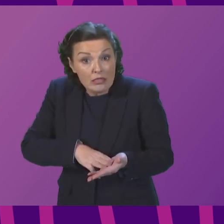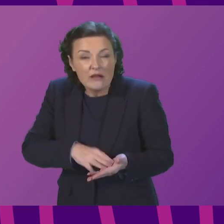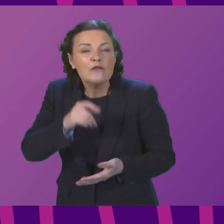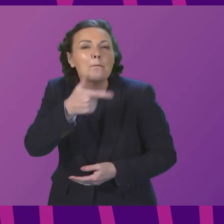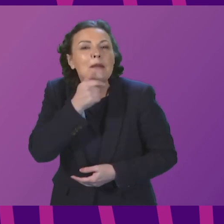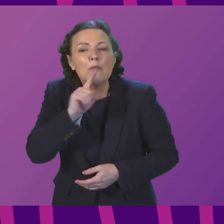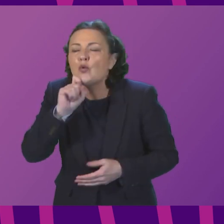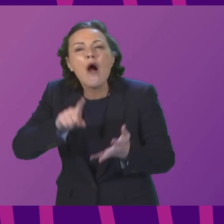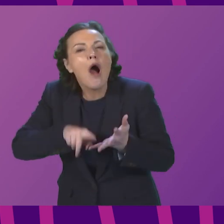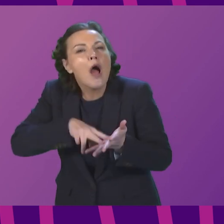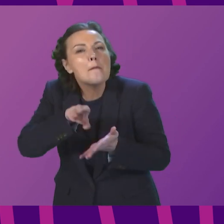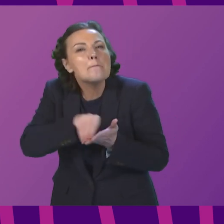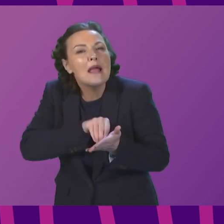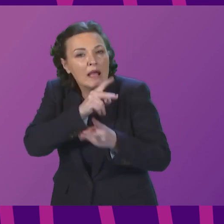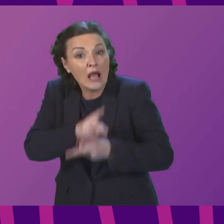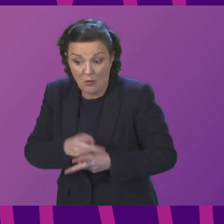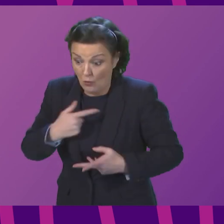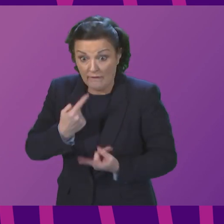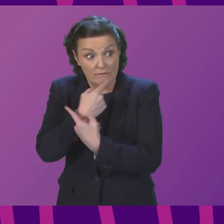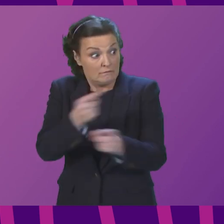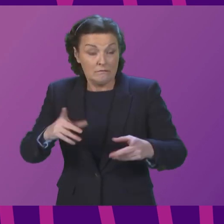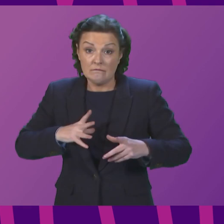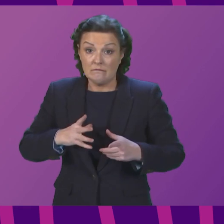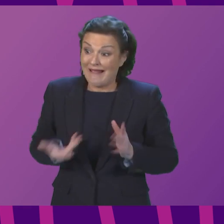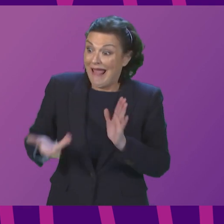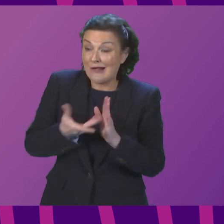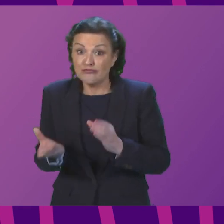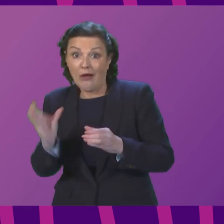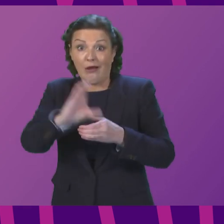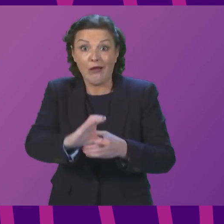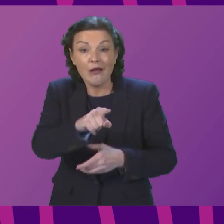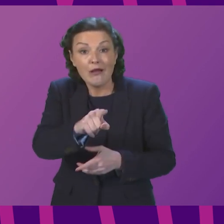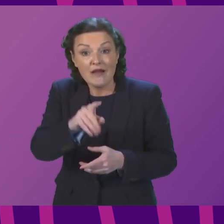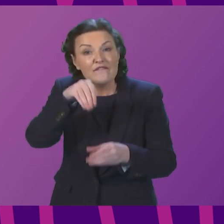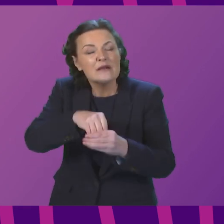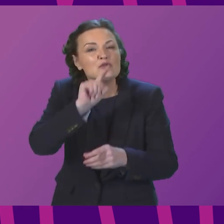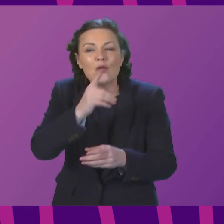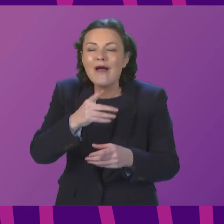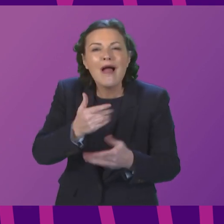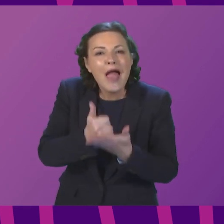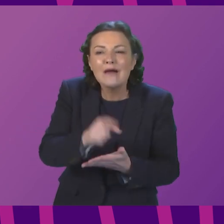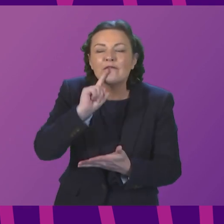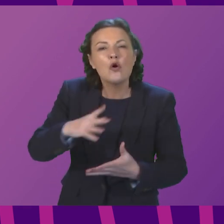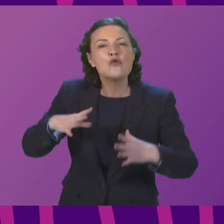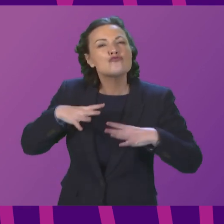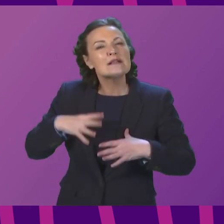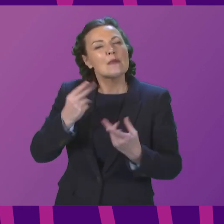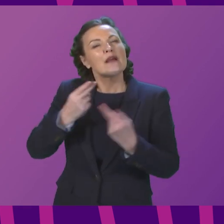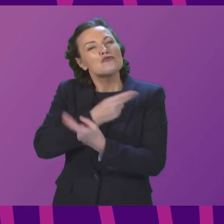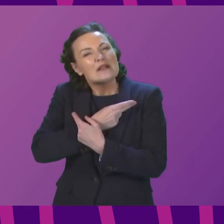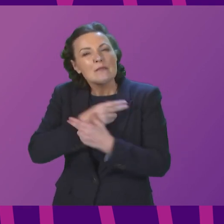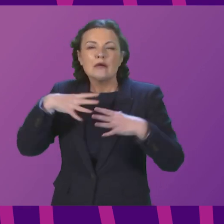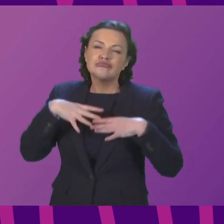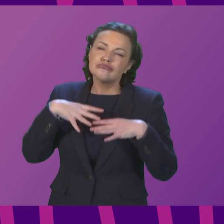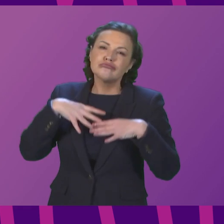carers. We've announced additional investment to help them with respite, for example, and we will take forward the plans to